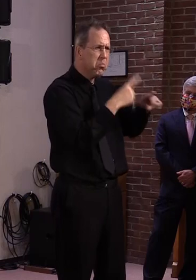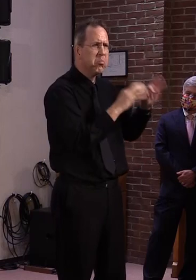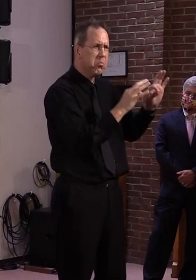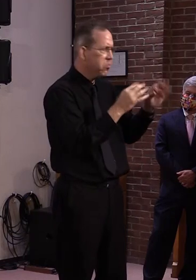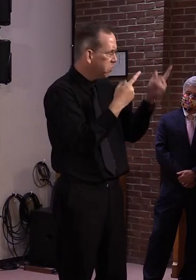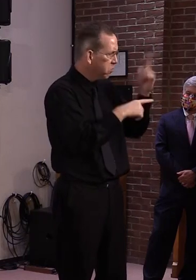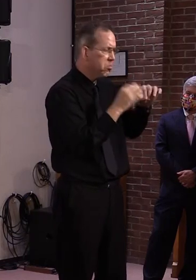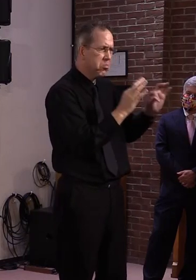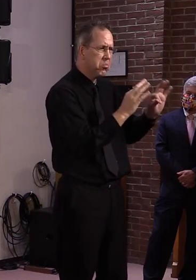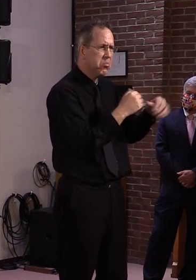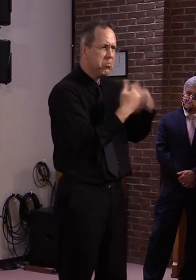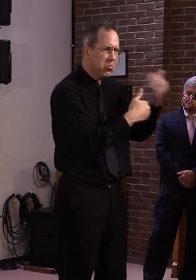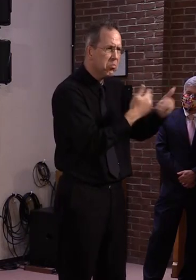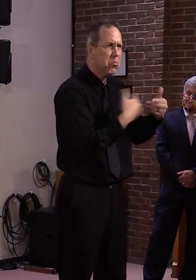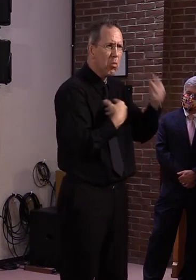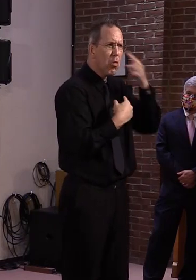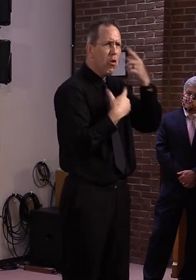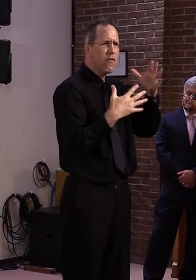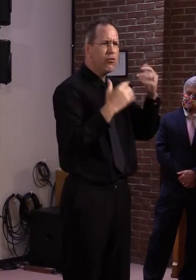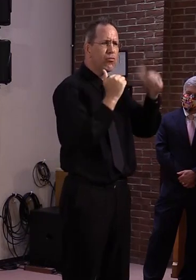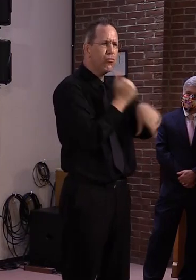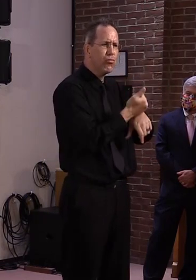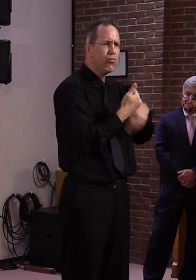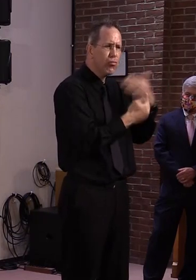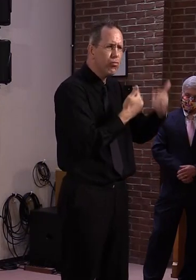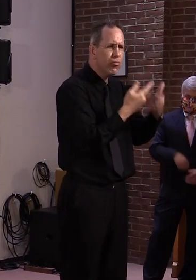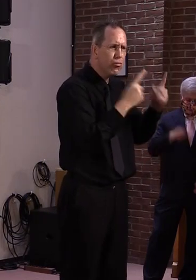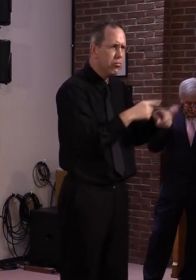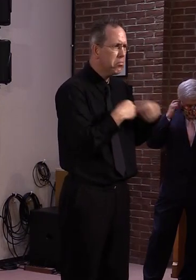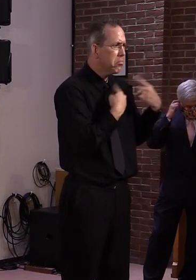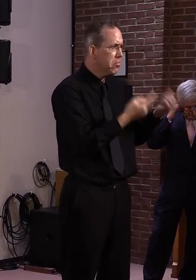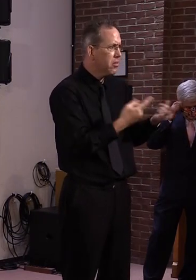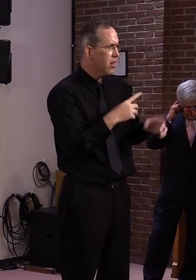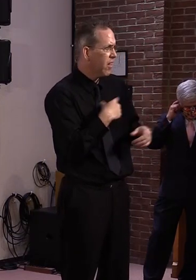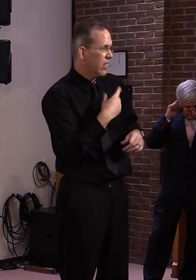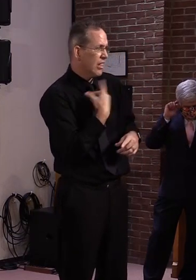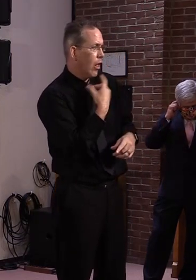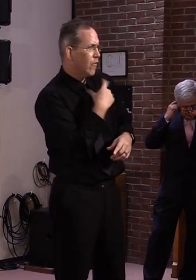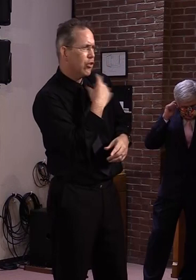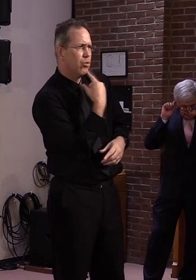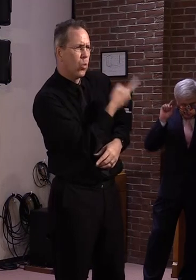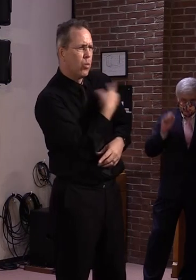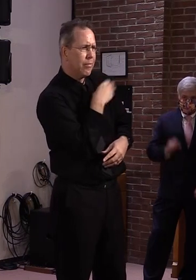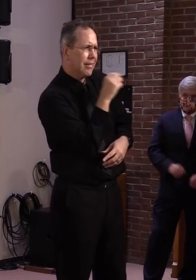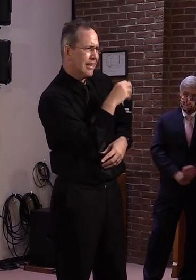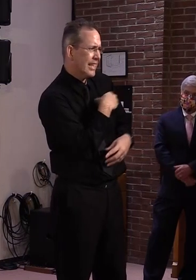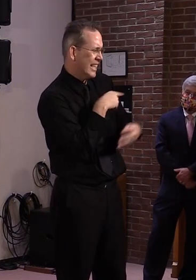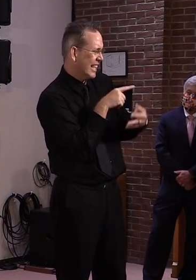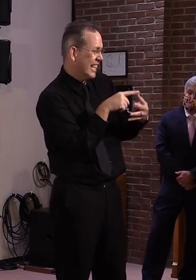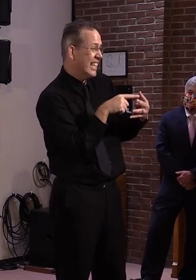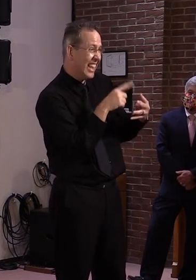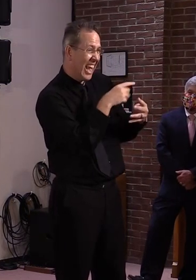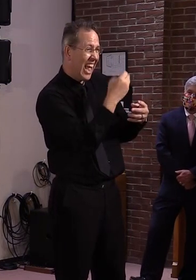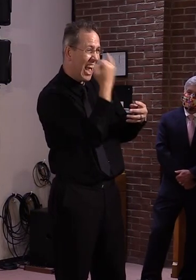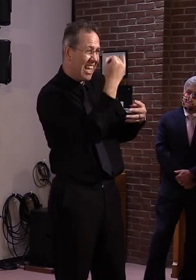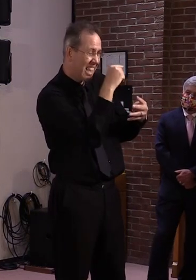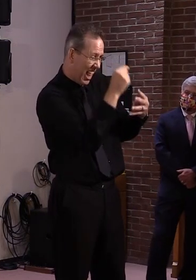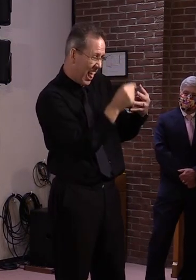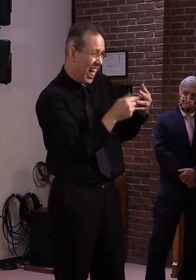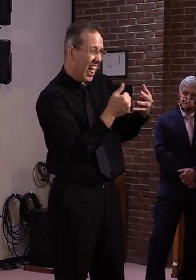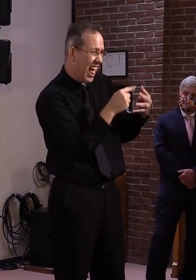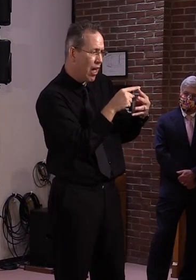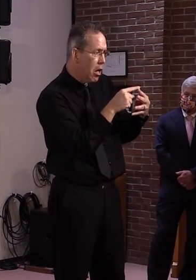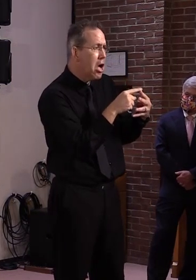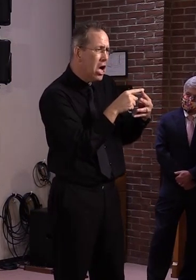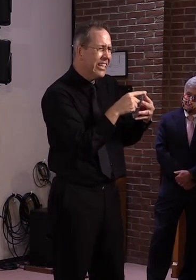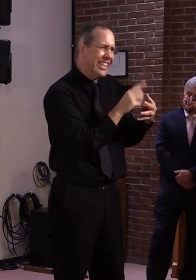so forth. And and and I haven't taken a look at it at this point. But there's many